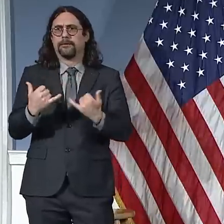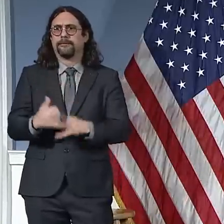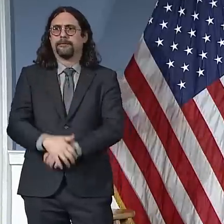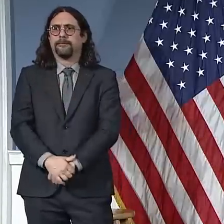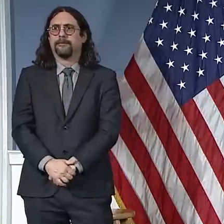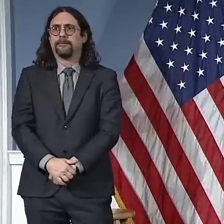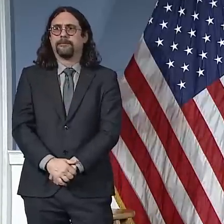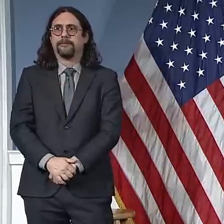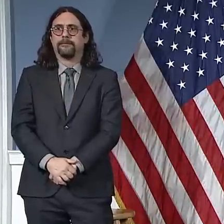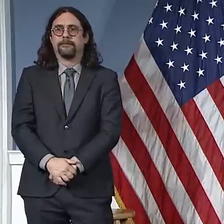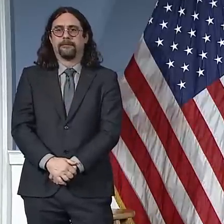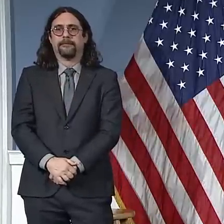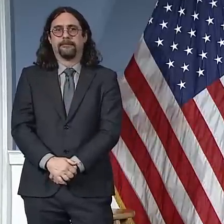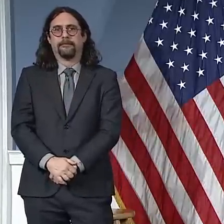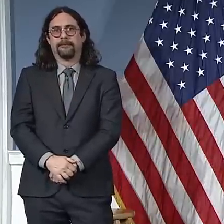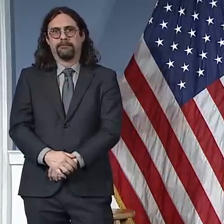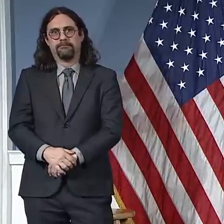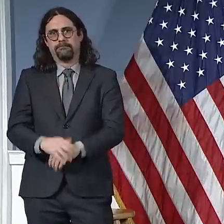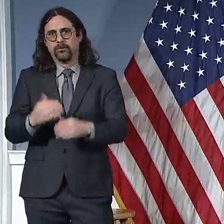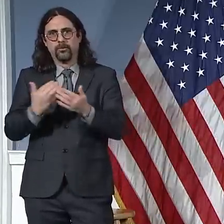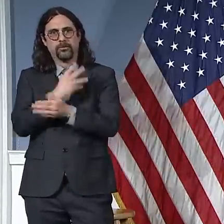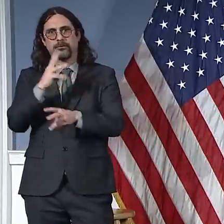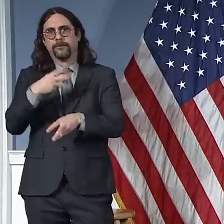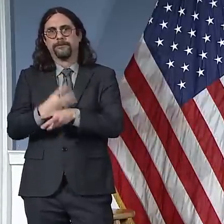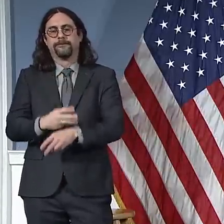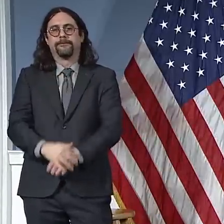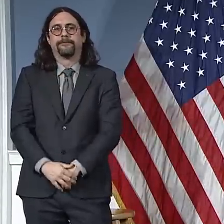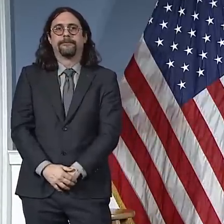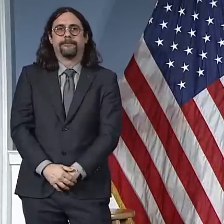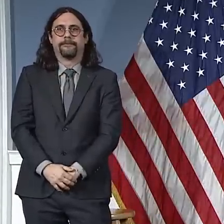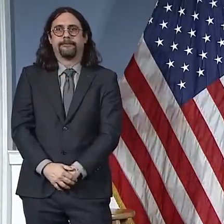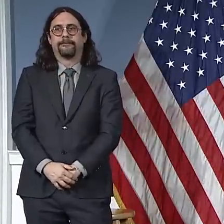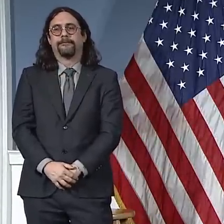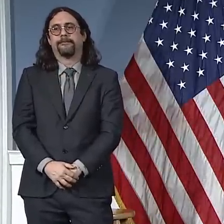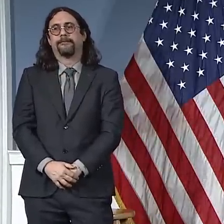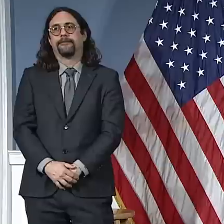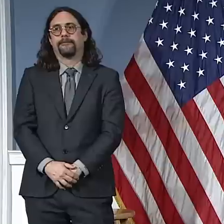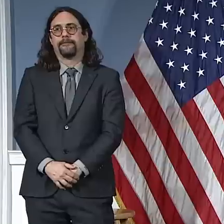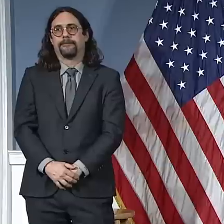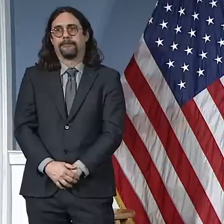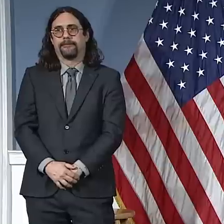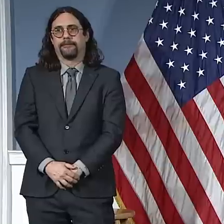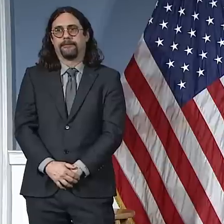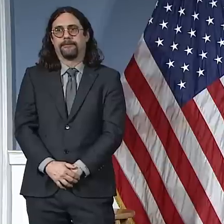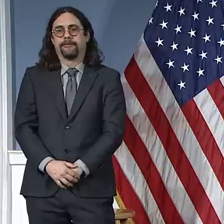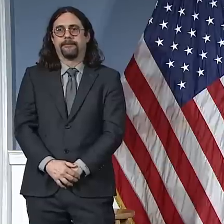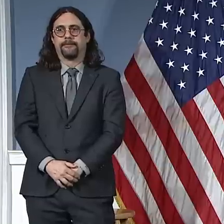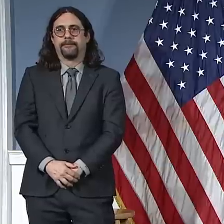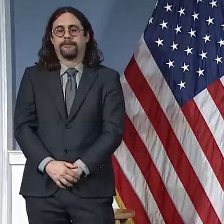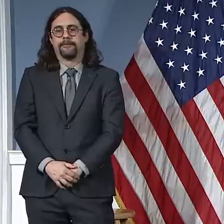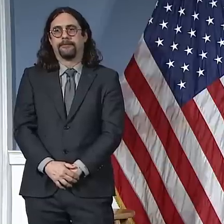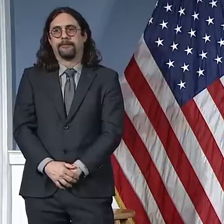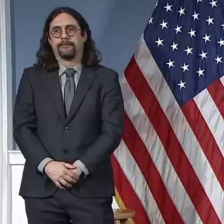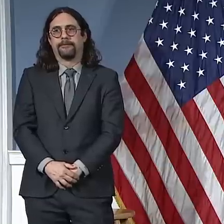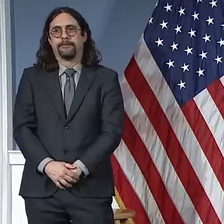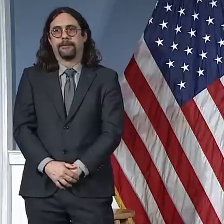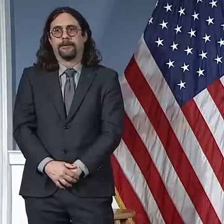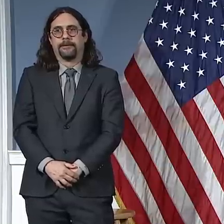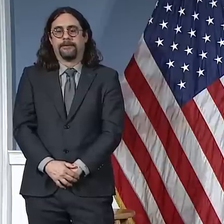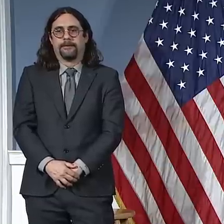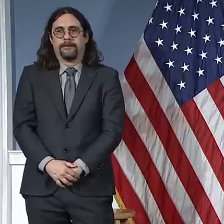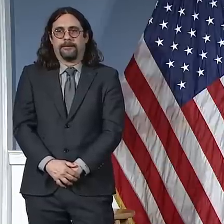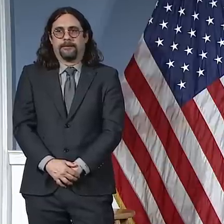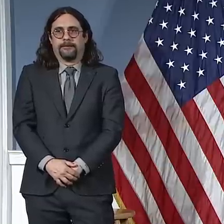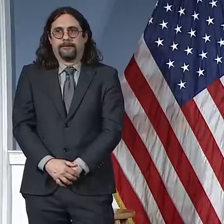sacrifices. And I want to thank all New Yorkers. No one, not one of us, wants to go through this. None of us asked for it. But it's our